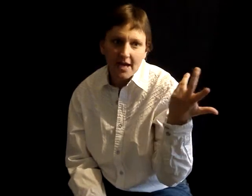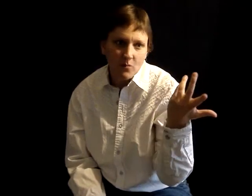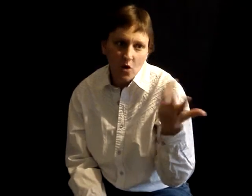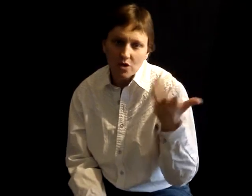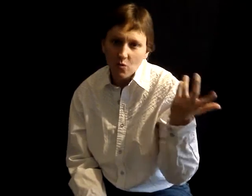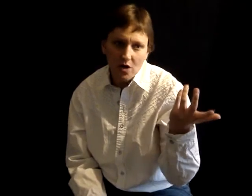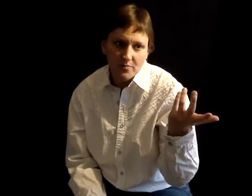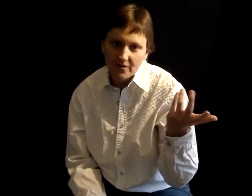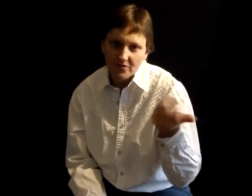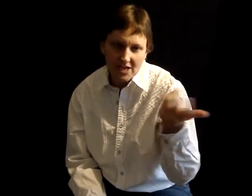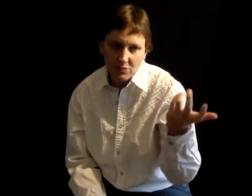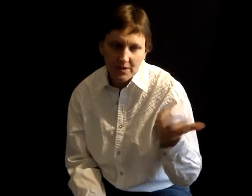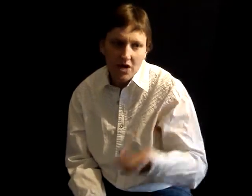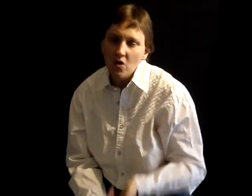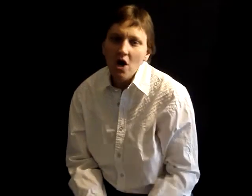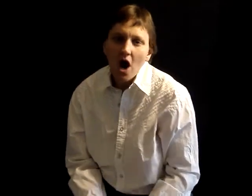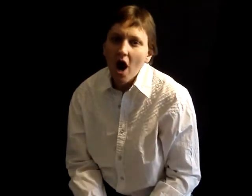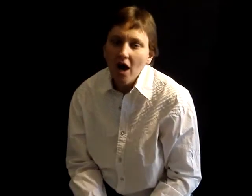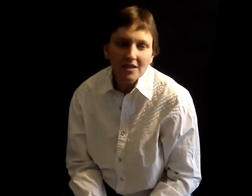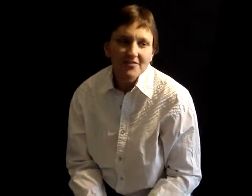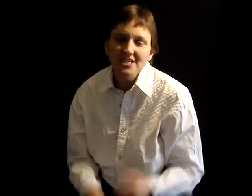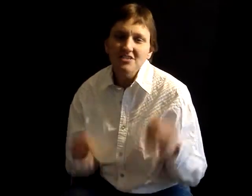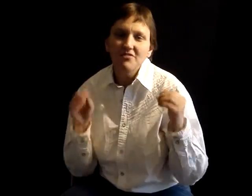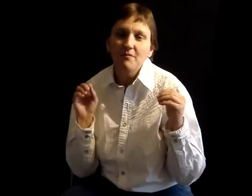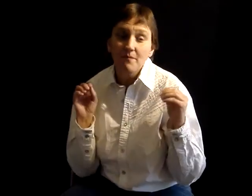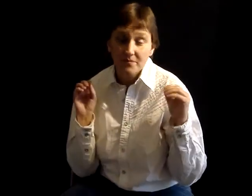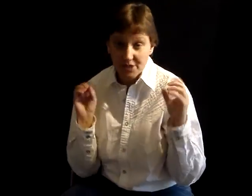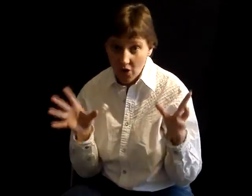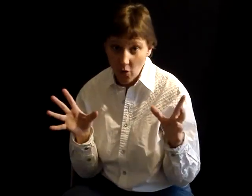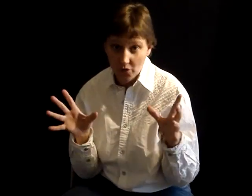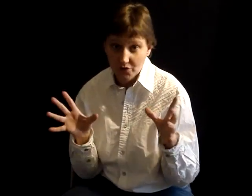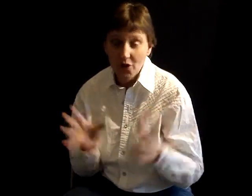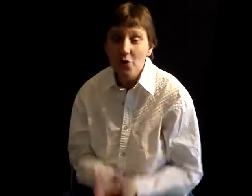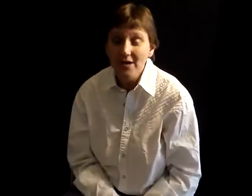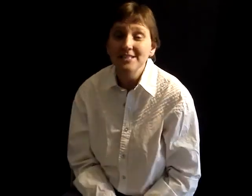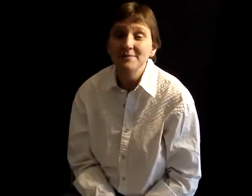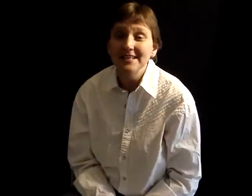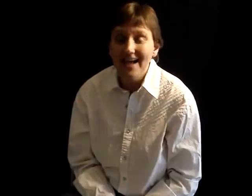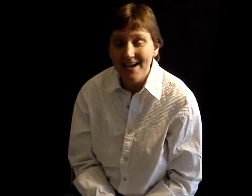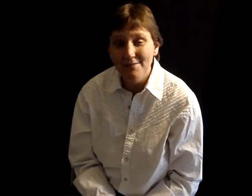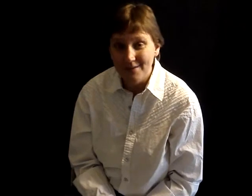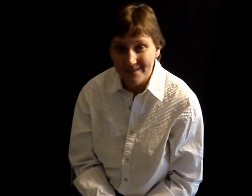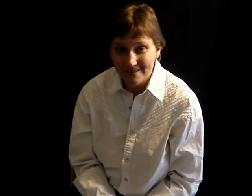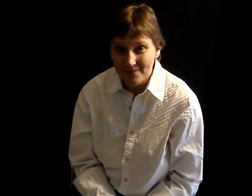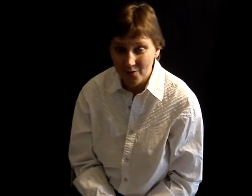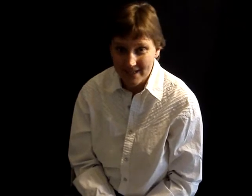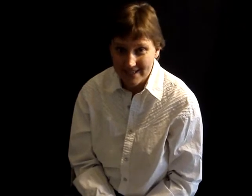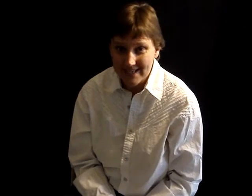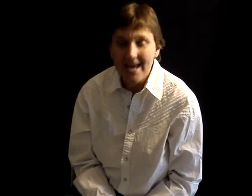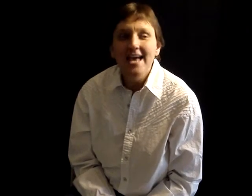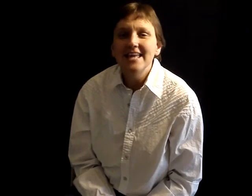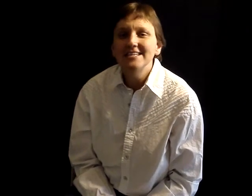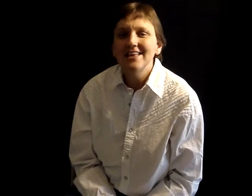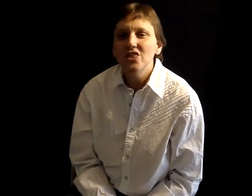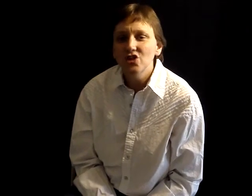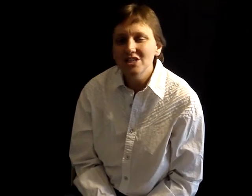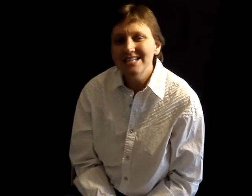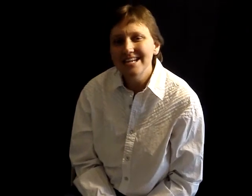Time Warner, Warner Brothers, HBO, all of these shareholders are going to be liable for this. It is a $13